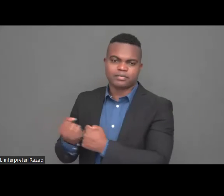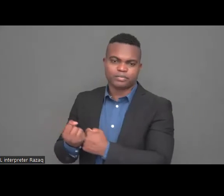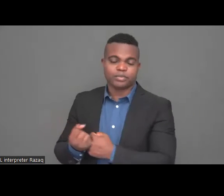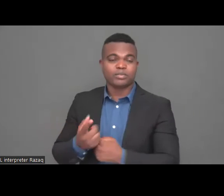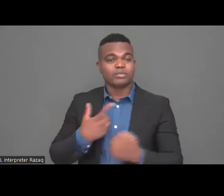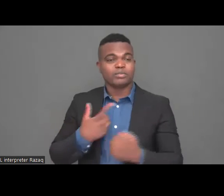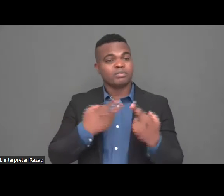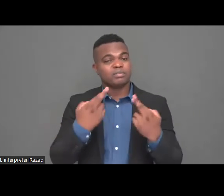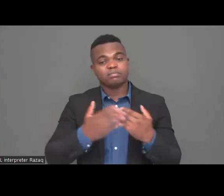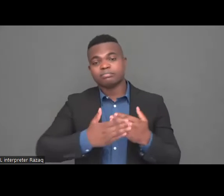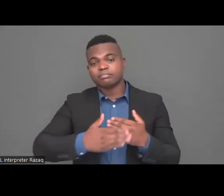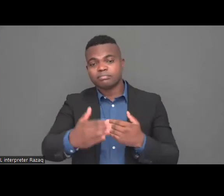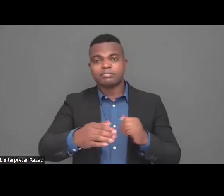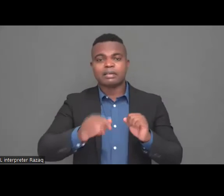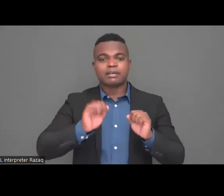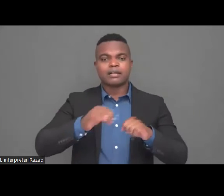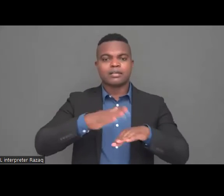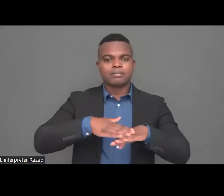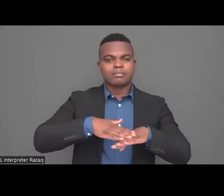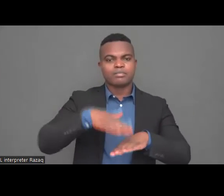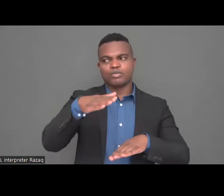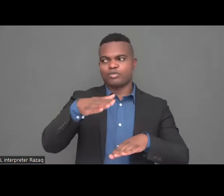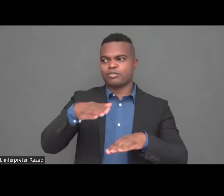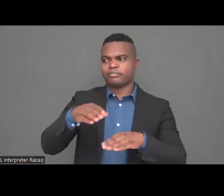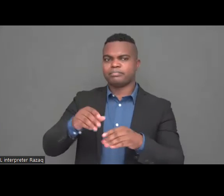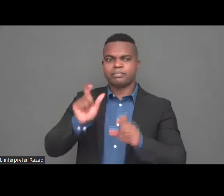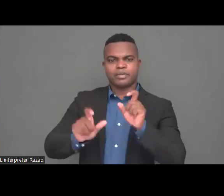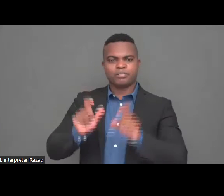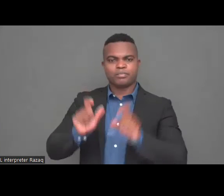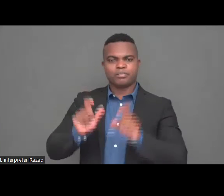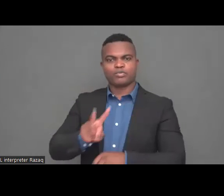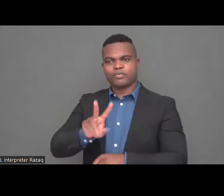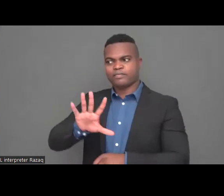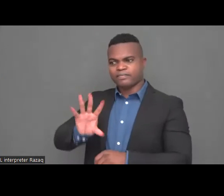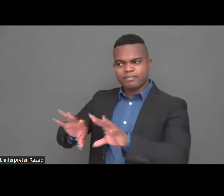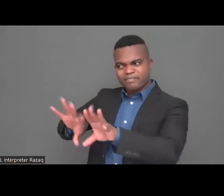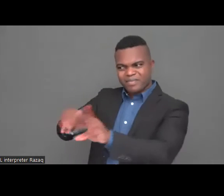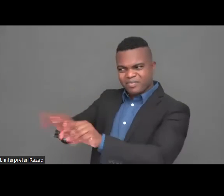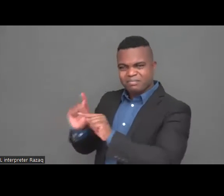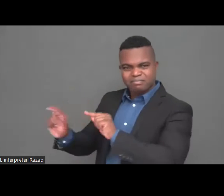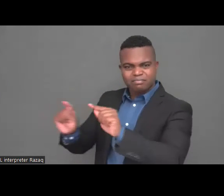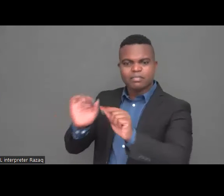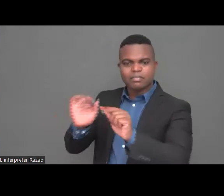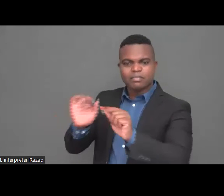Thank you for that. And we would also tell you about the post-war time.